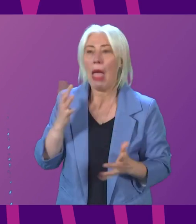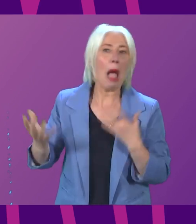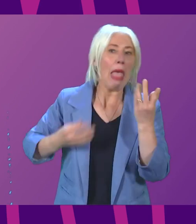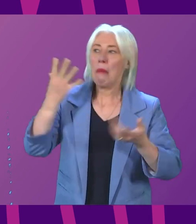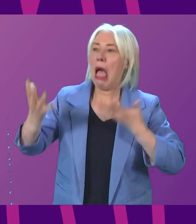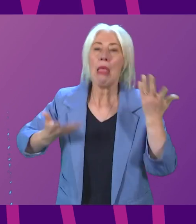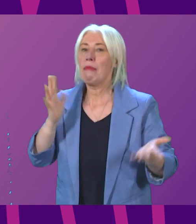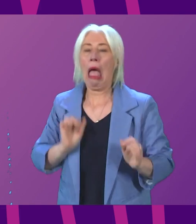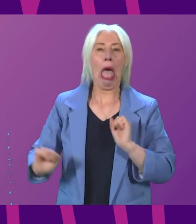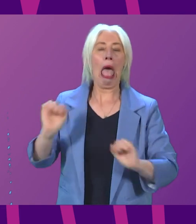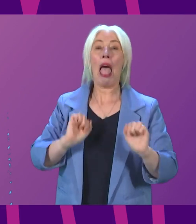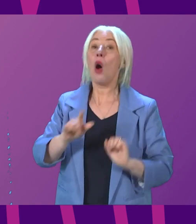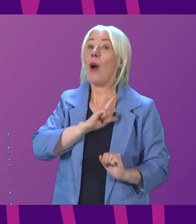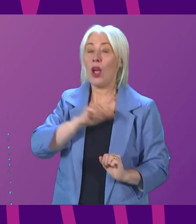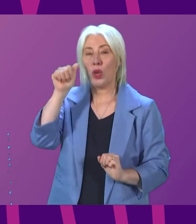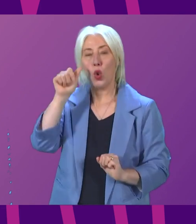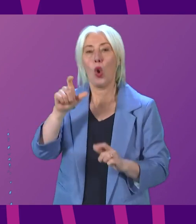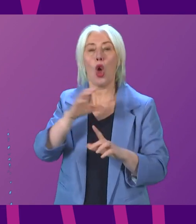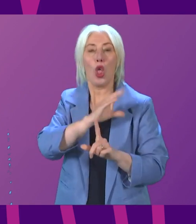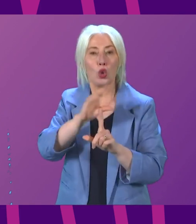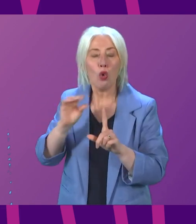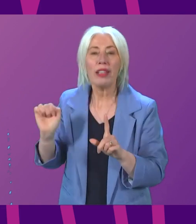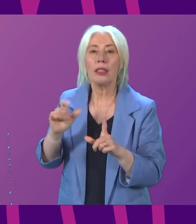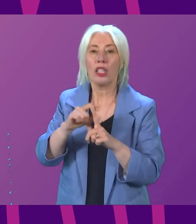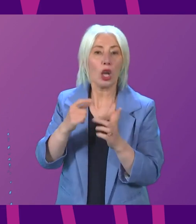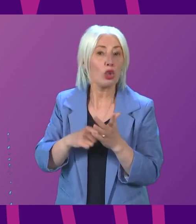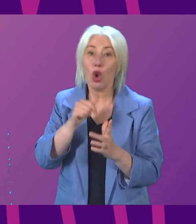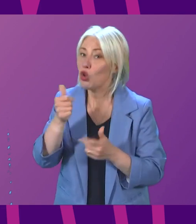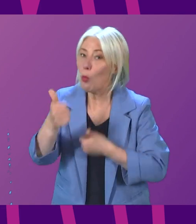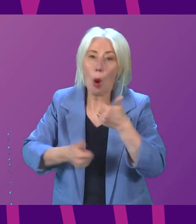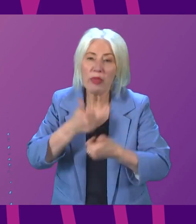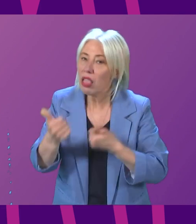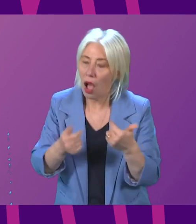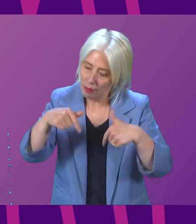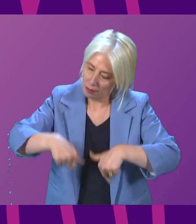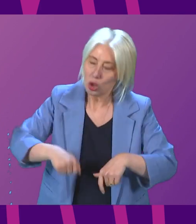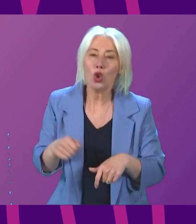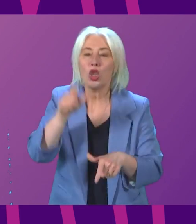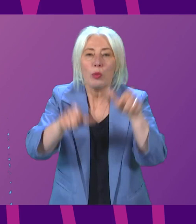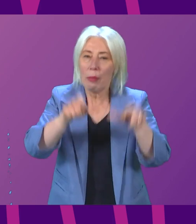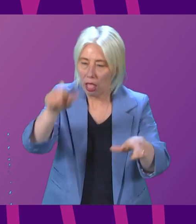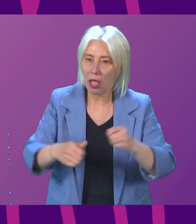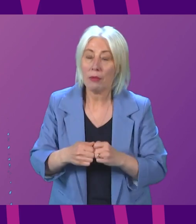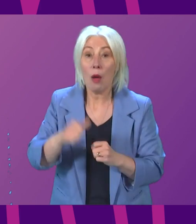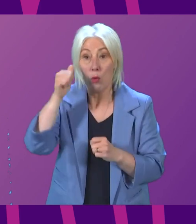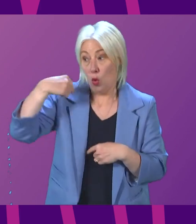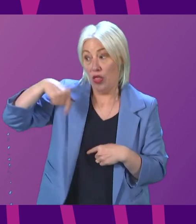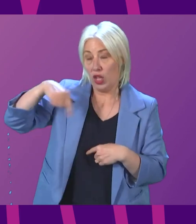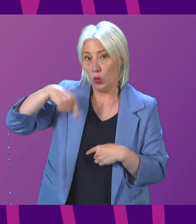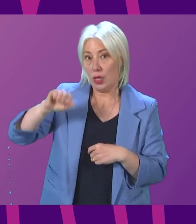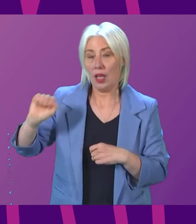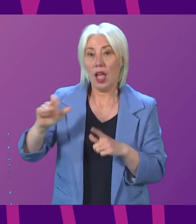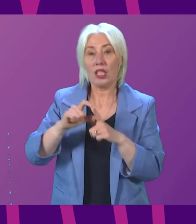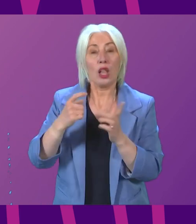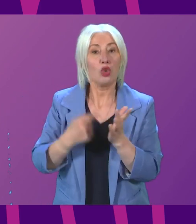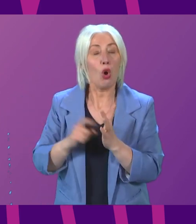know that the Tories and Douglas Ross are not very popular amongst the Scottish people. But we now know, as of this week, that Douglas